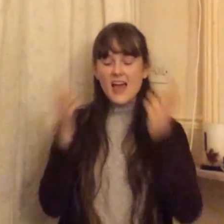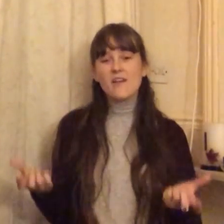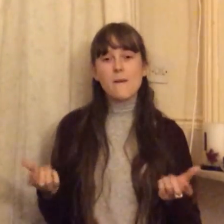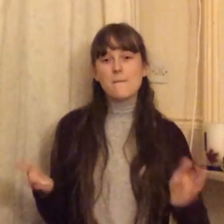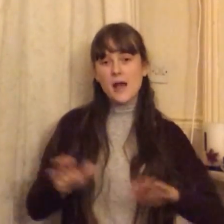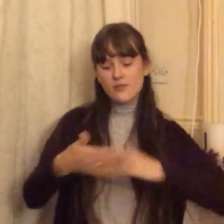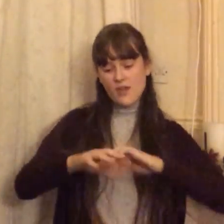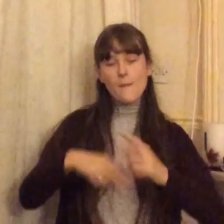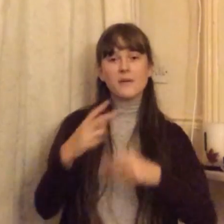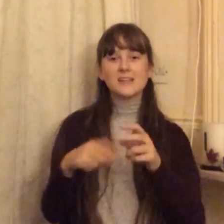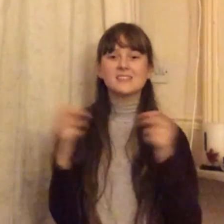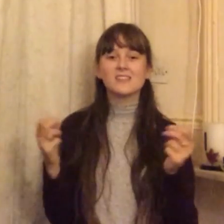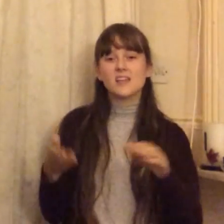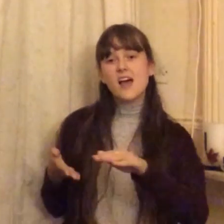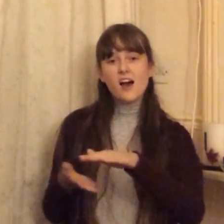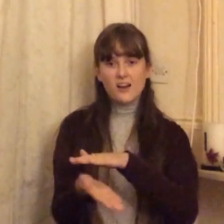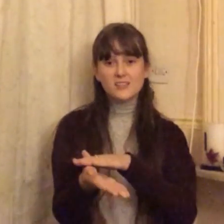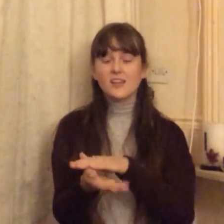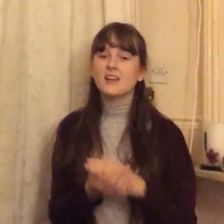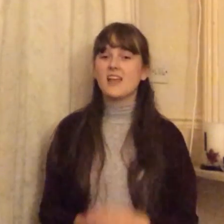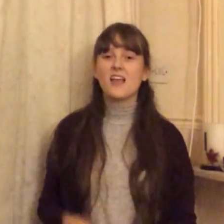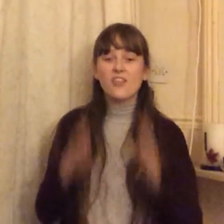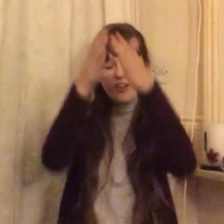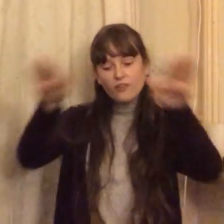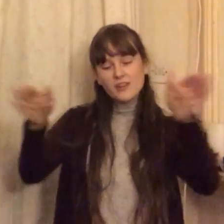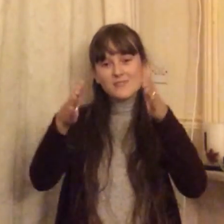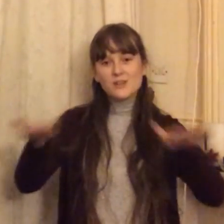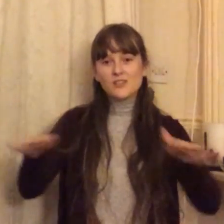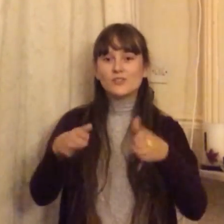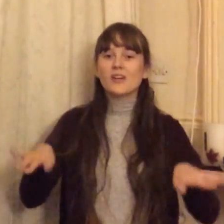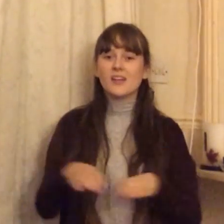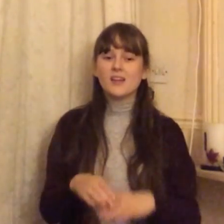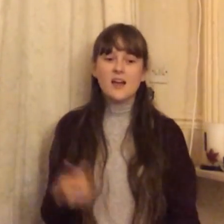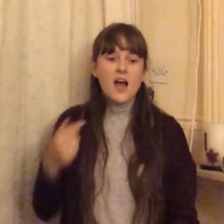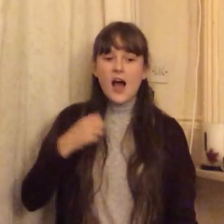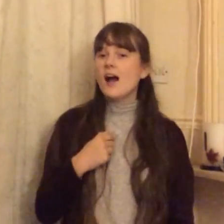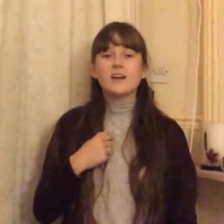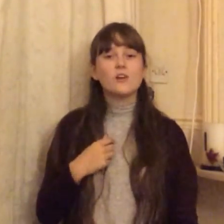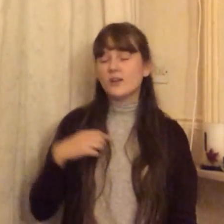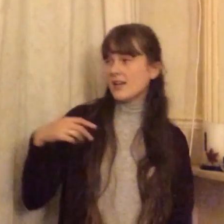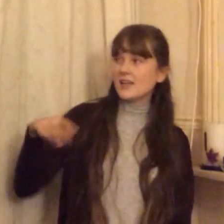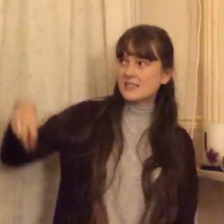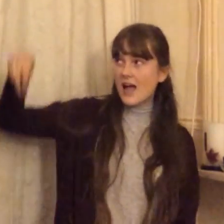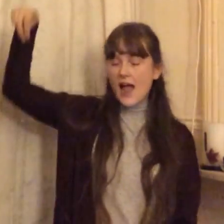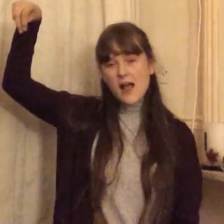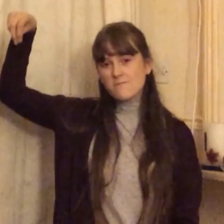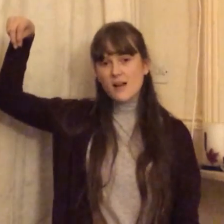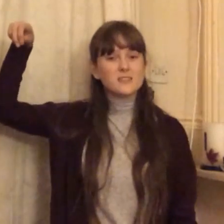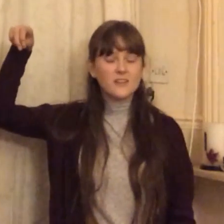care about the presents Underneath the Christmas tree I don't need to hang my